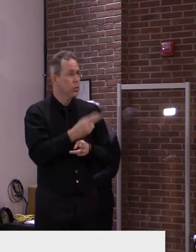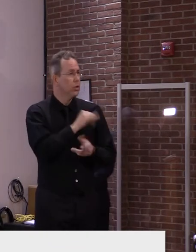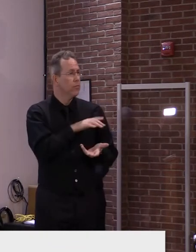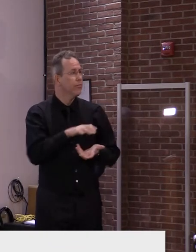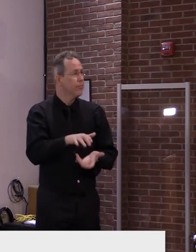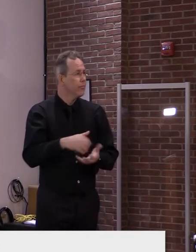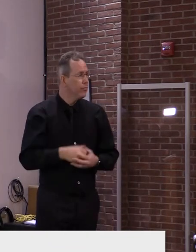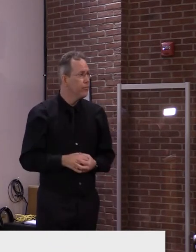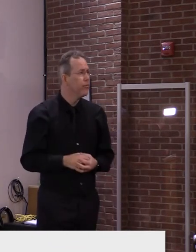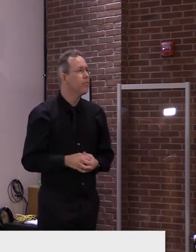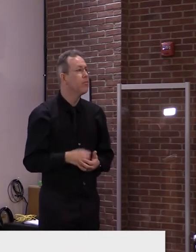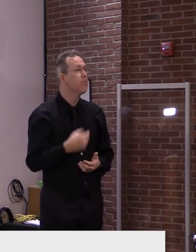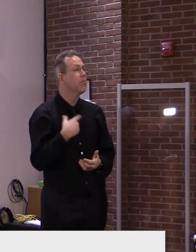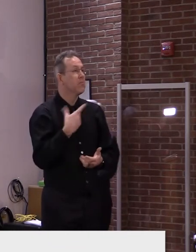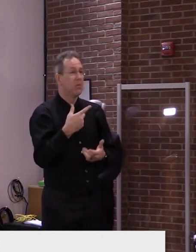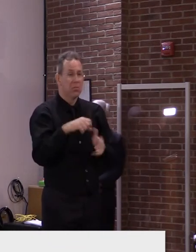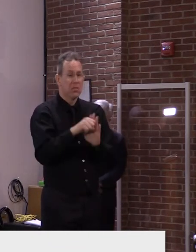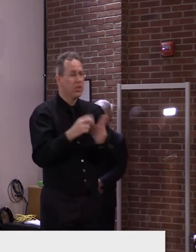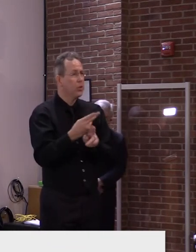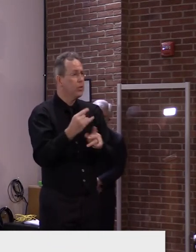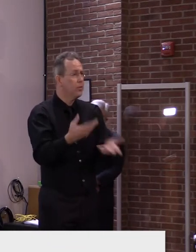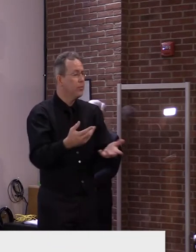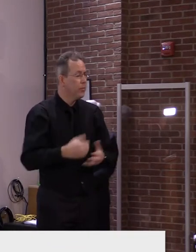Okay. Thank you.